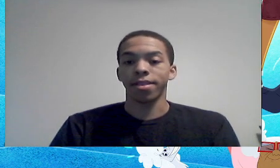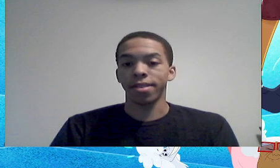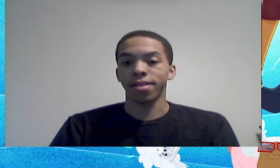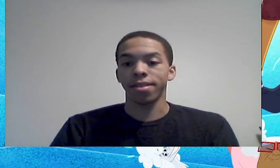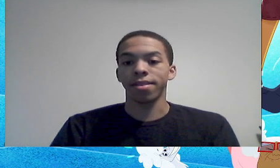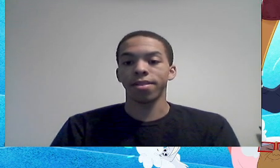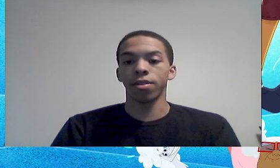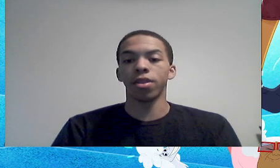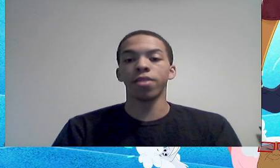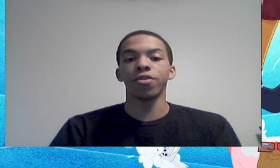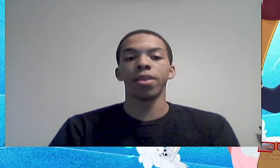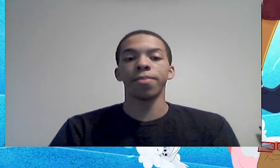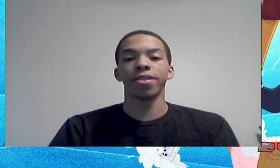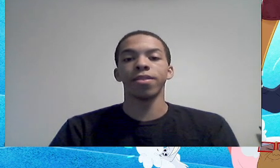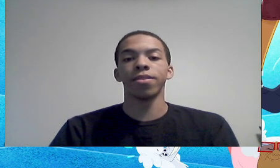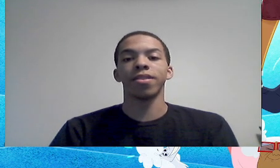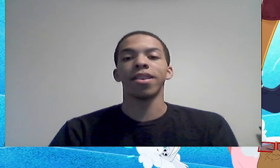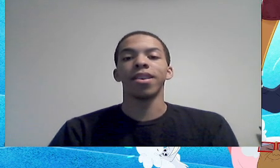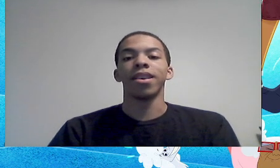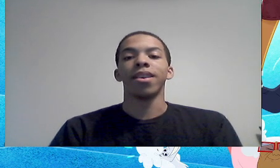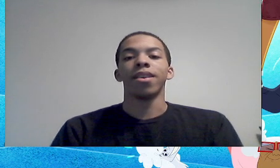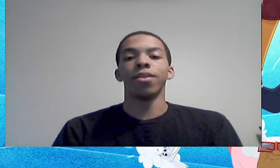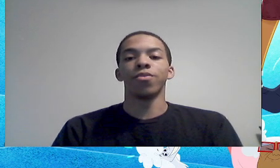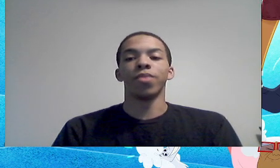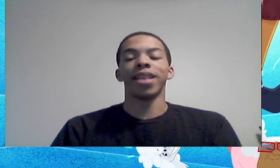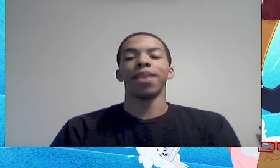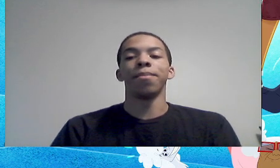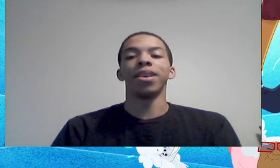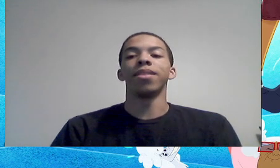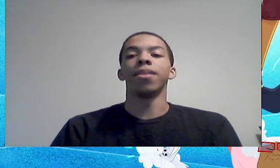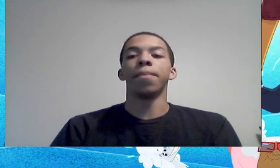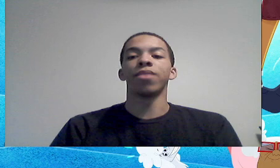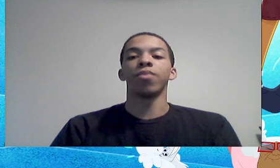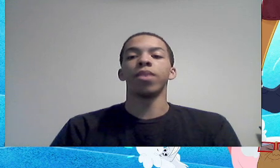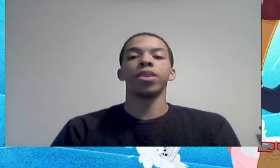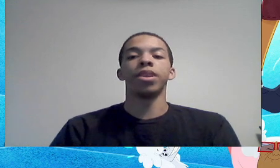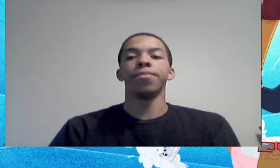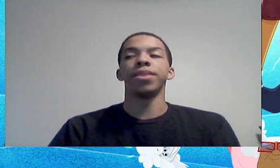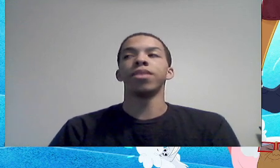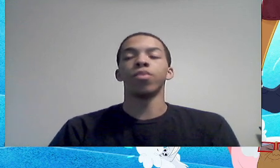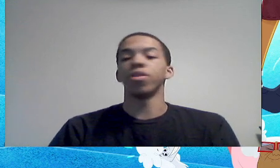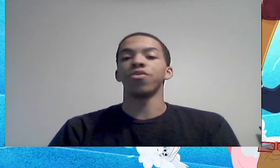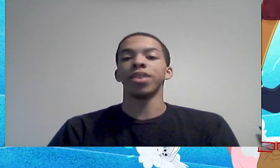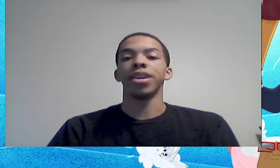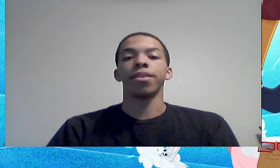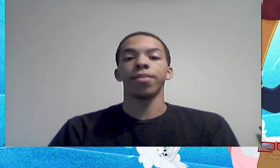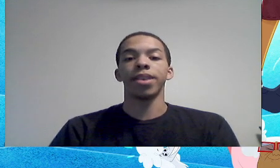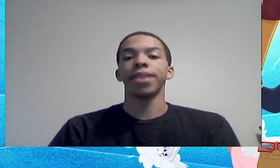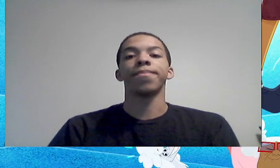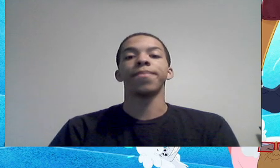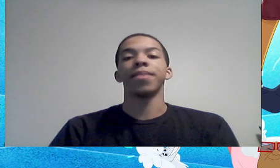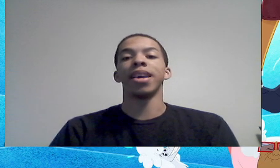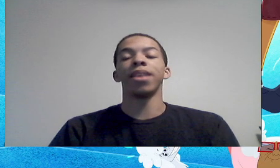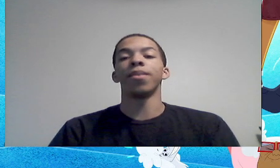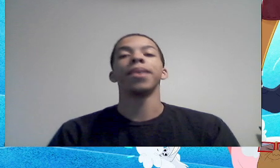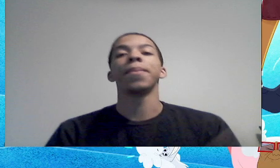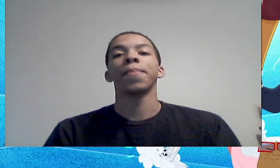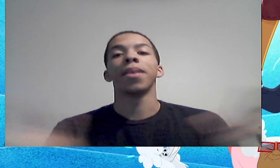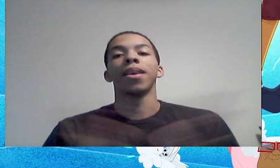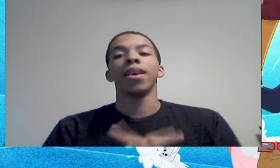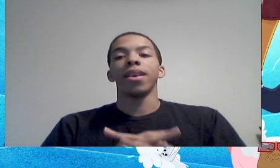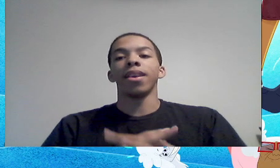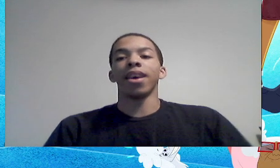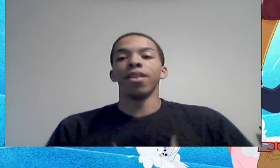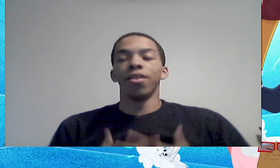uh, so those two episodes was, oh, it's one that hit me in the best way, one hit me in the worst way, way, anyway,